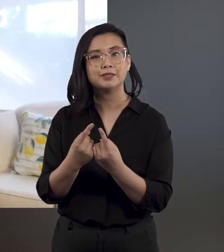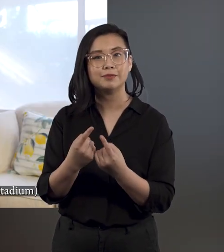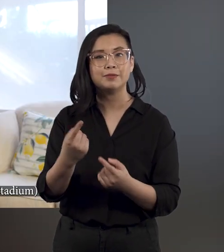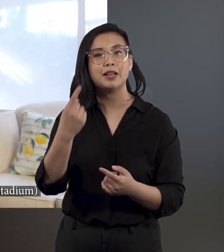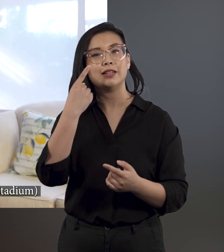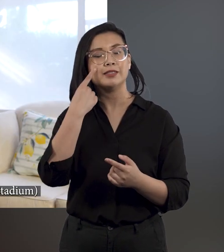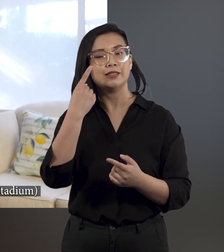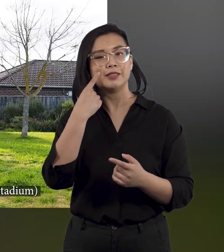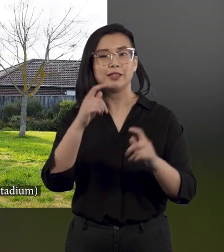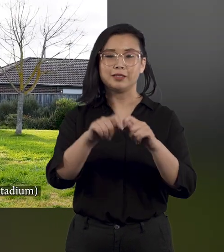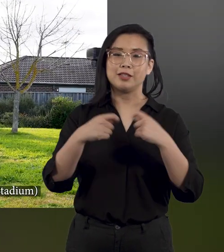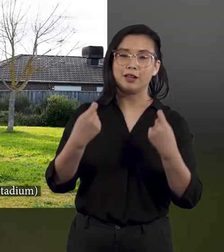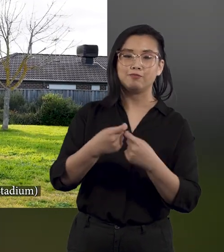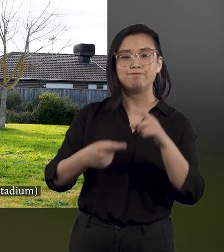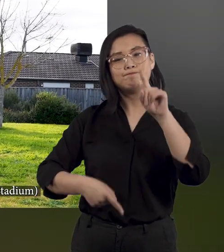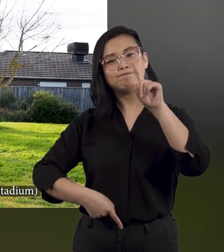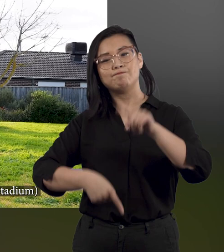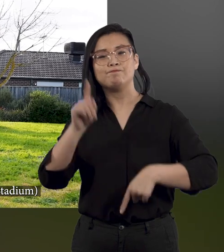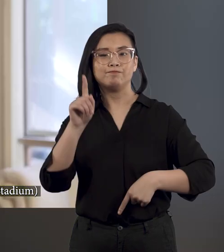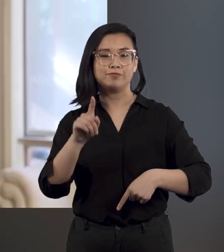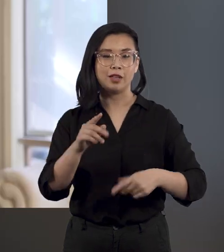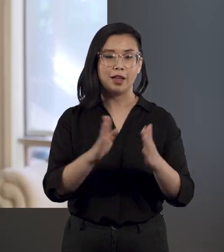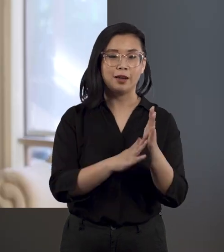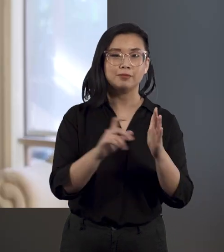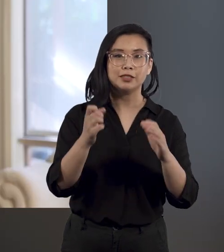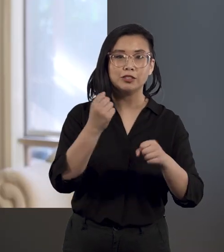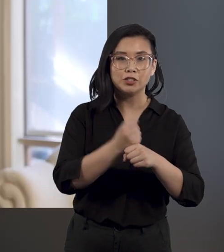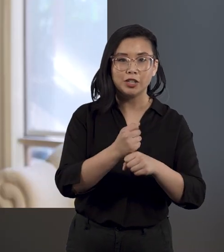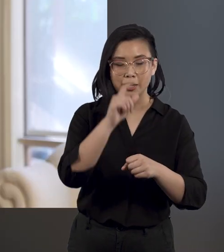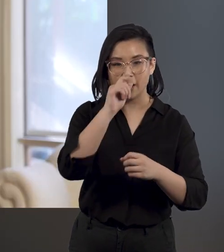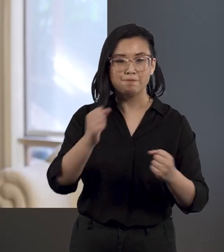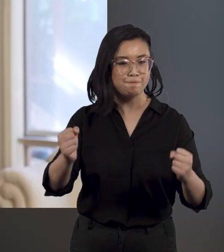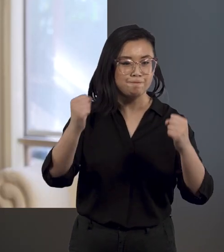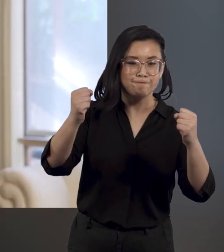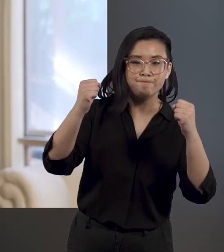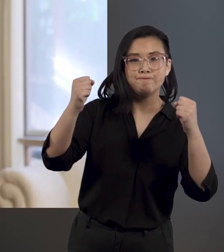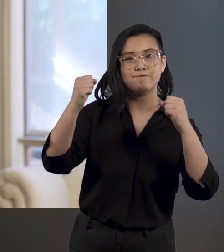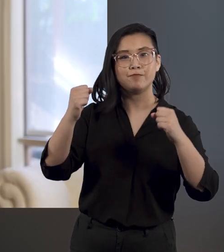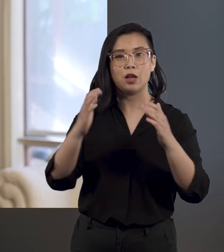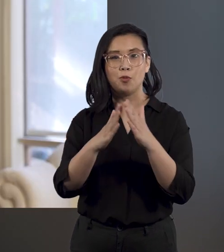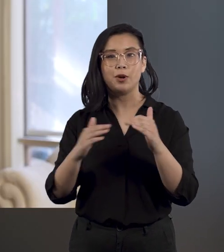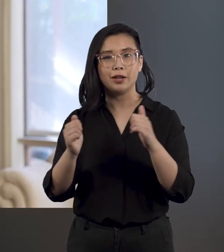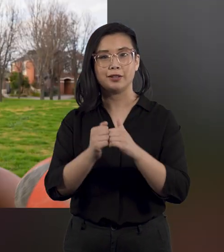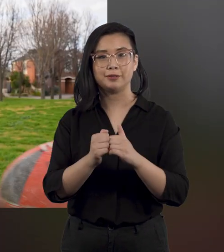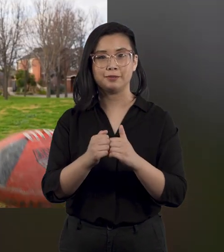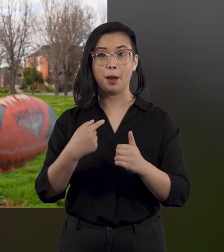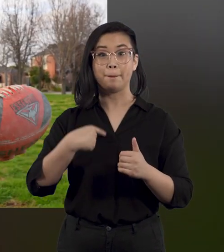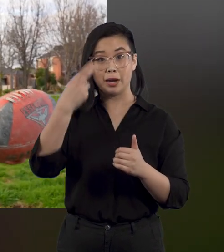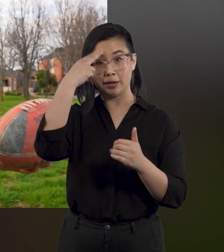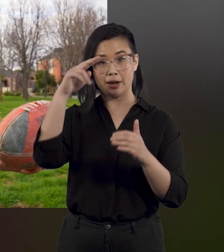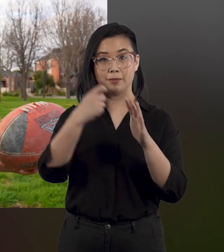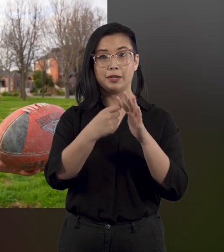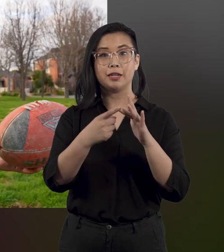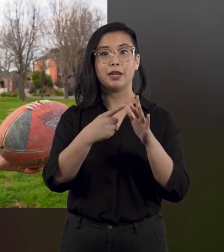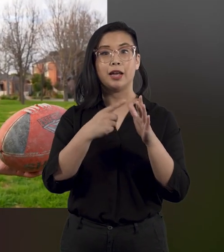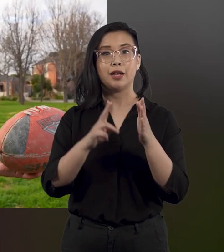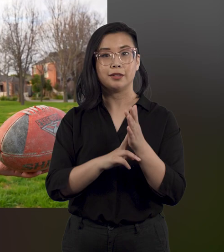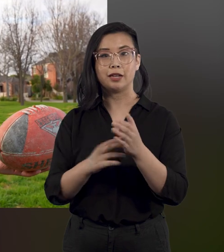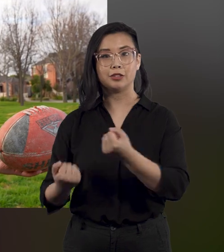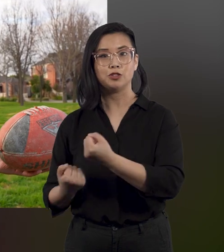um, at the MCG or Etihad and cheer them on, like, on the weekends. Hi, my name's Cian. I go for SNP